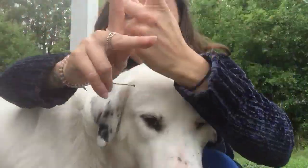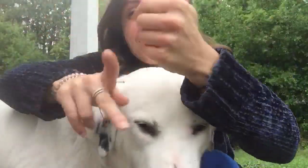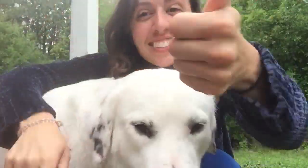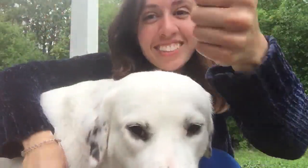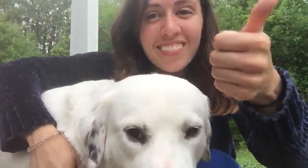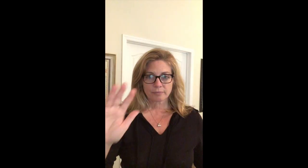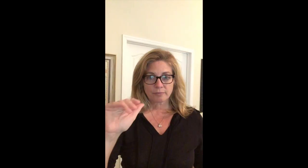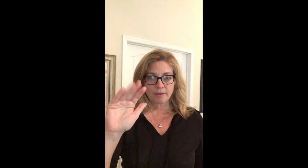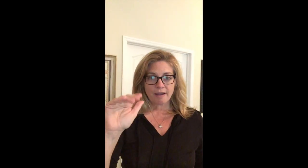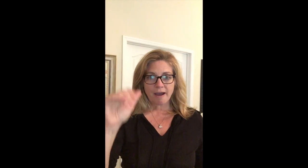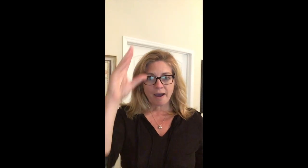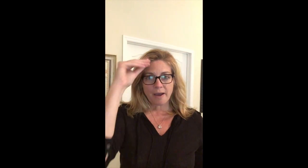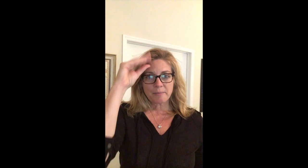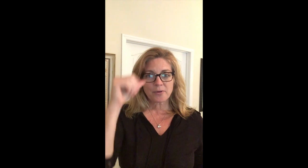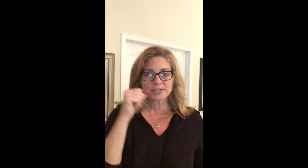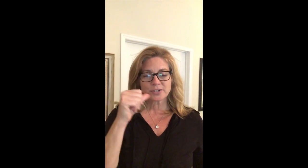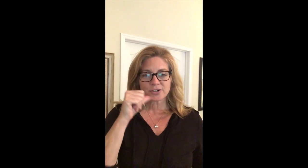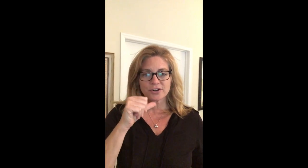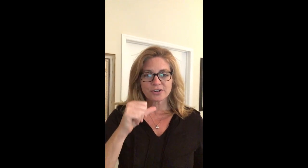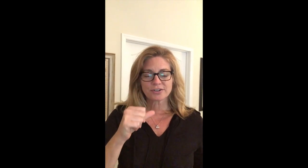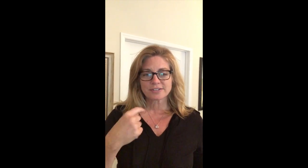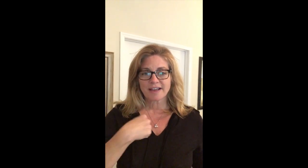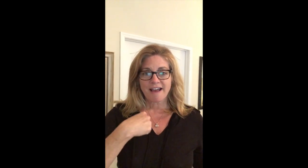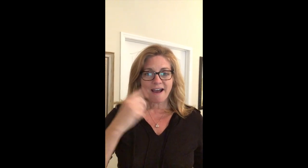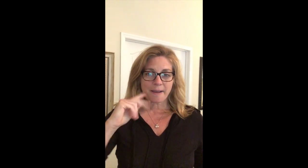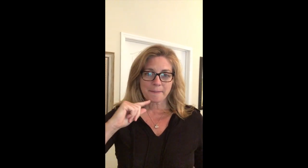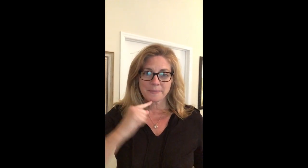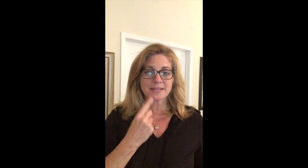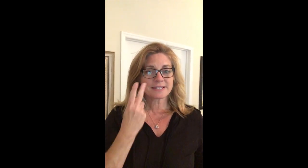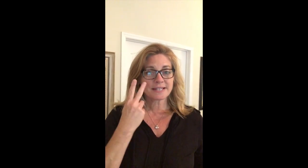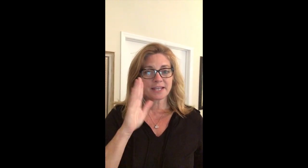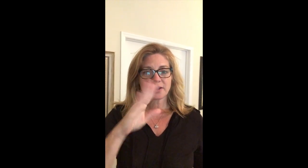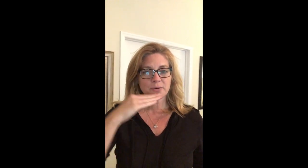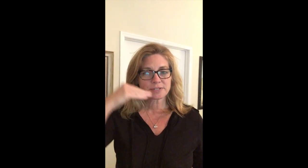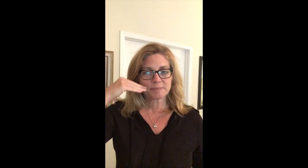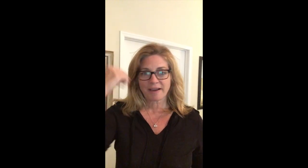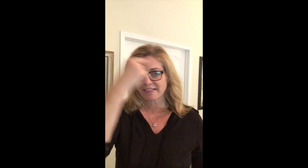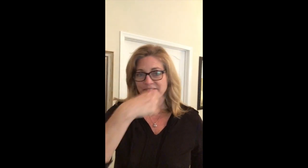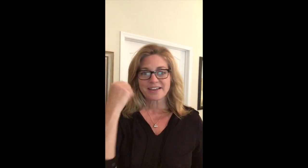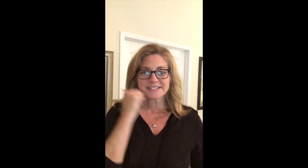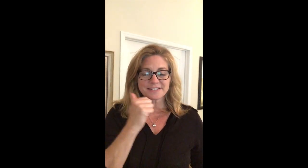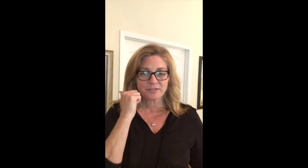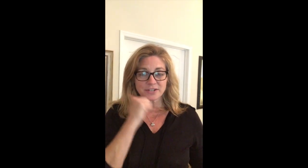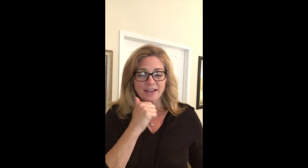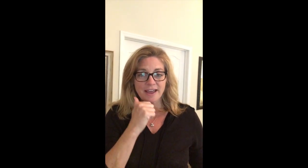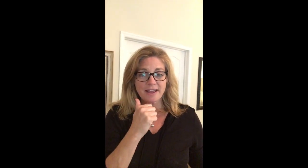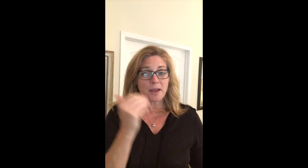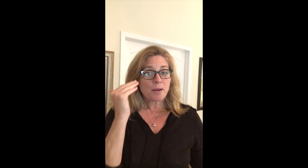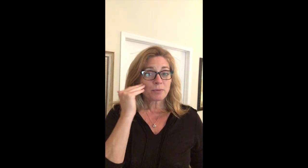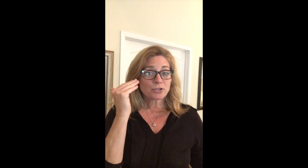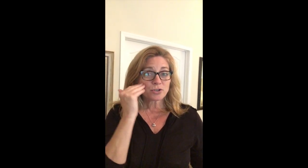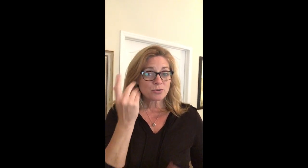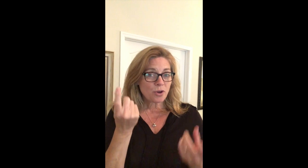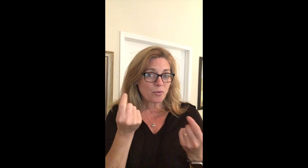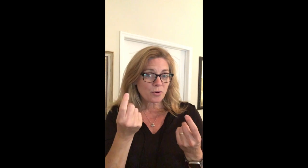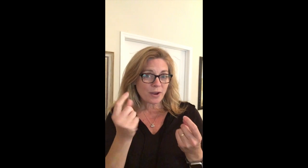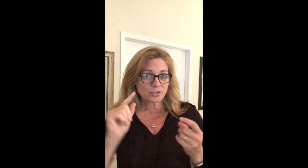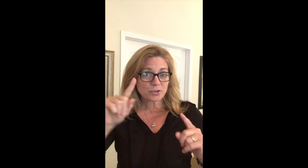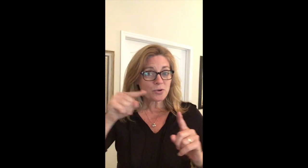Love you. Take care of yourself. Hi, boys and girls. I miss seeing your smiling faces every day. But you know what do I do